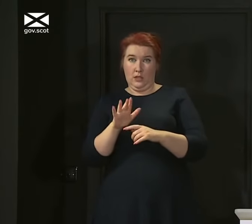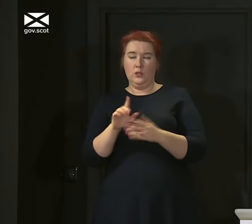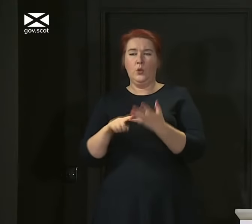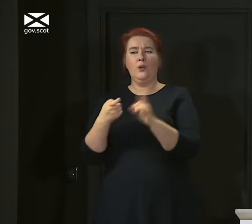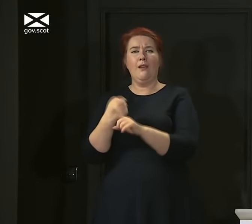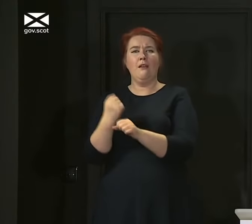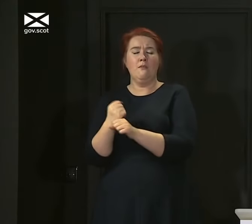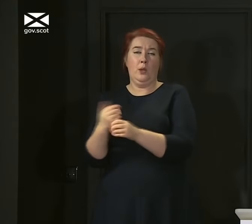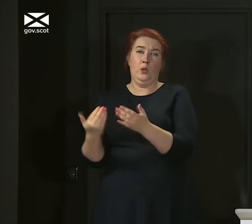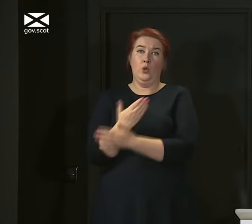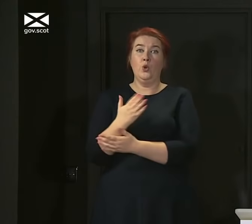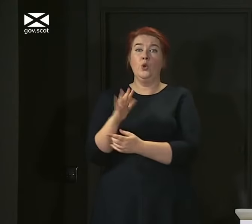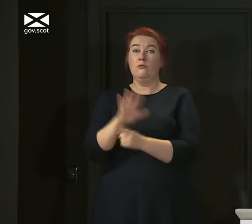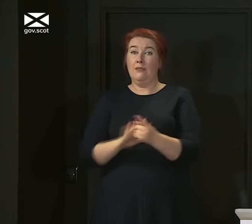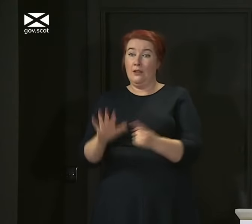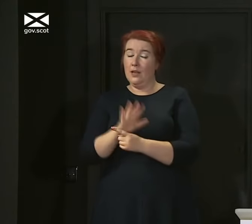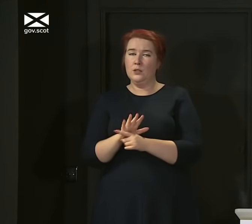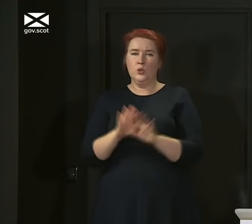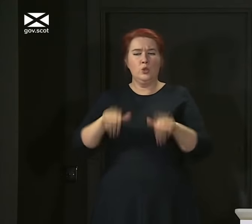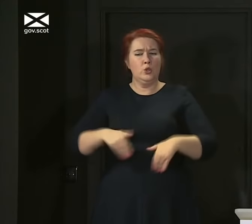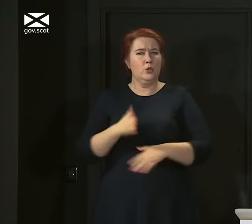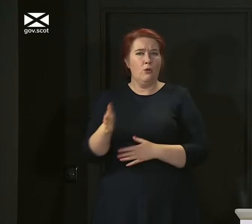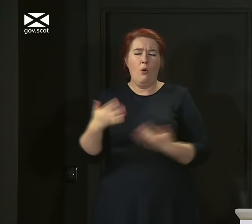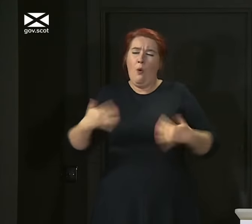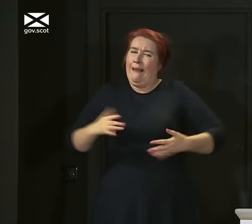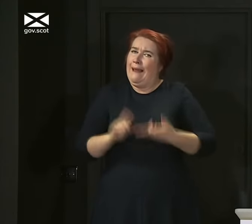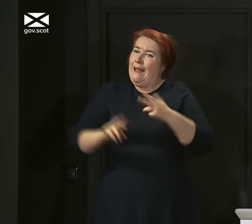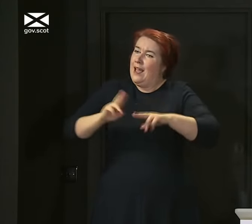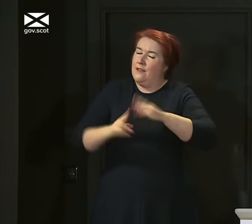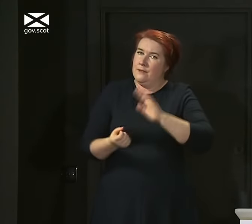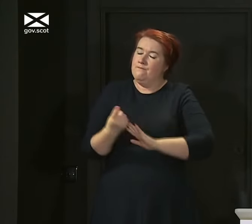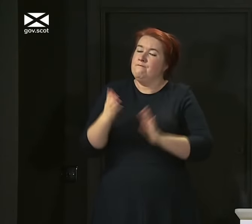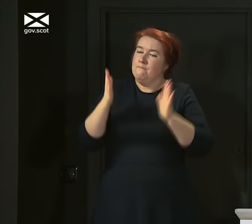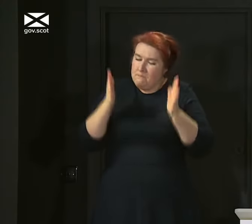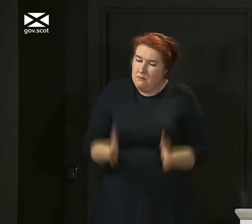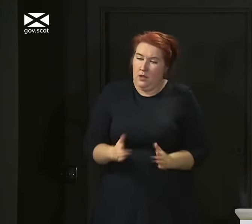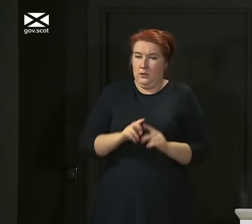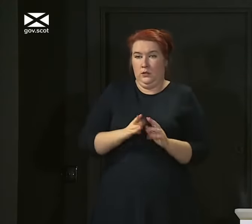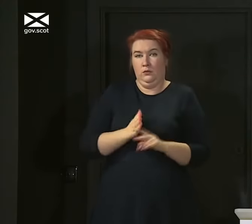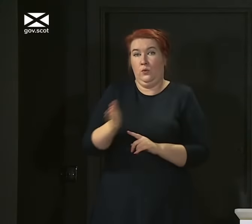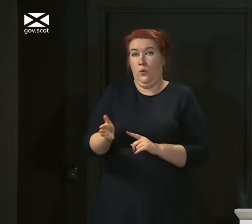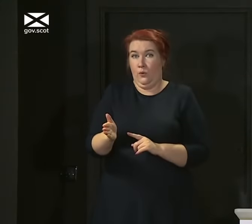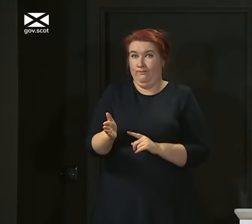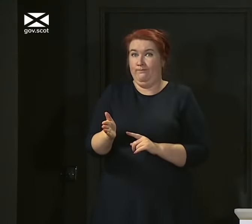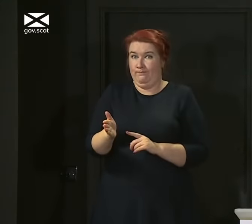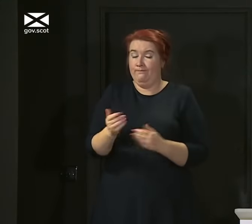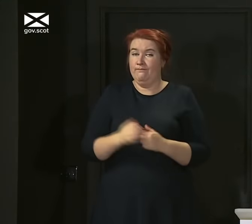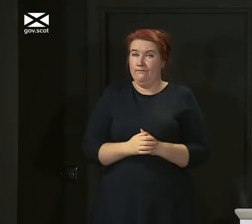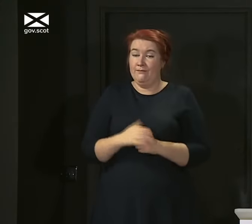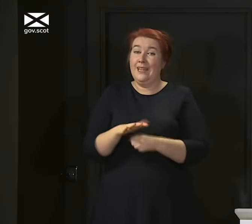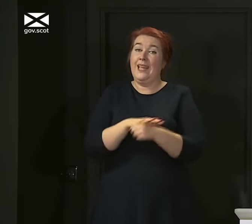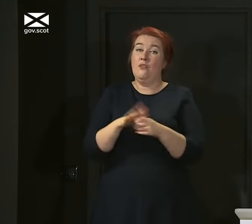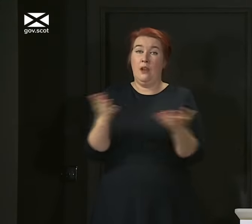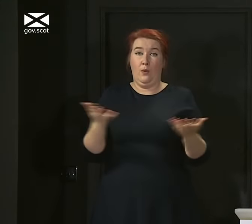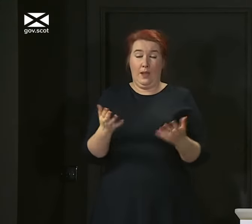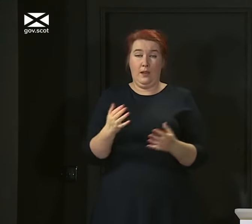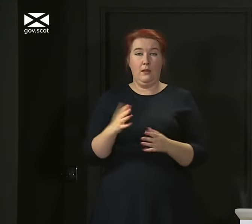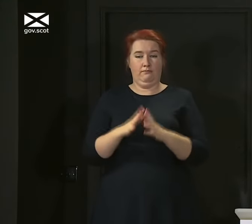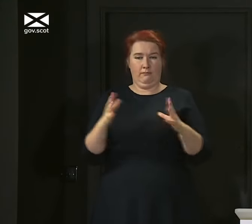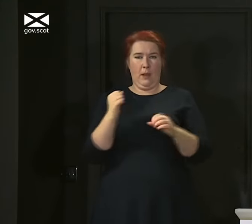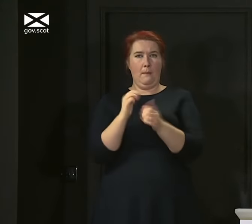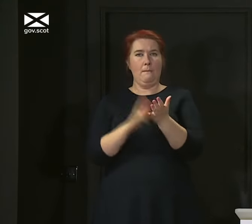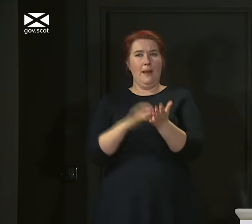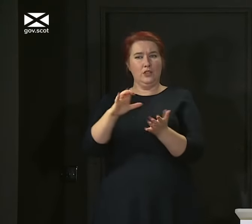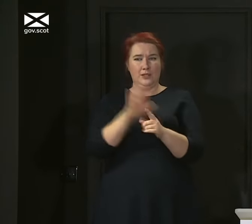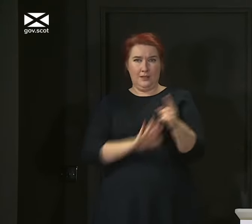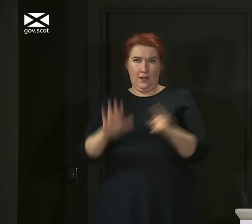the UK Government's new restrictions should only be undertaken if absolutely essential. And those areas are Greater Manchester, East